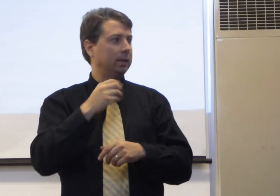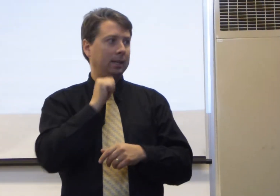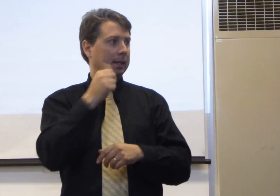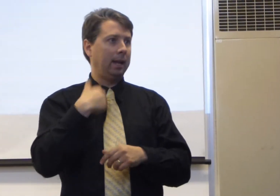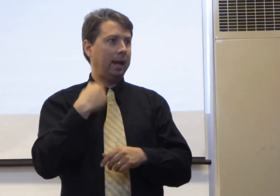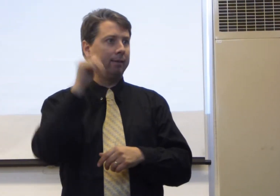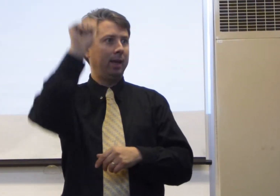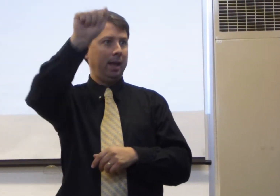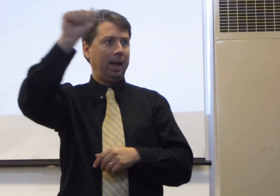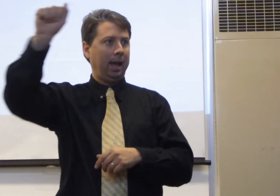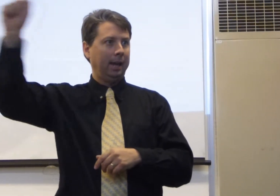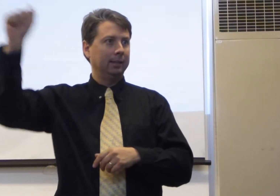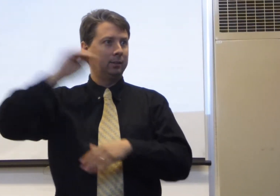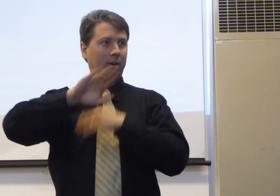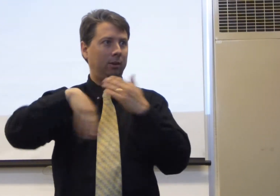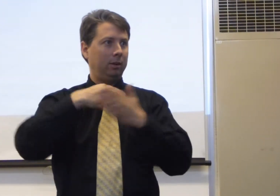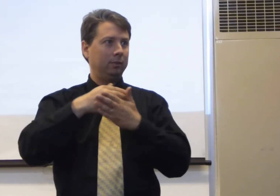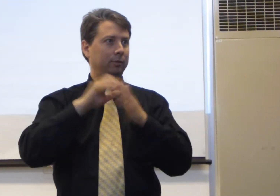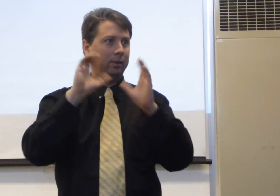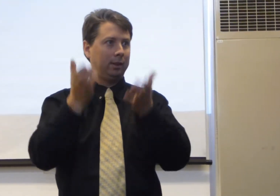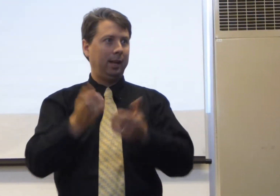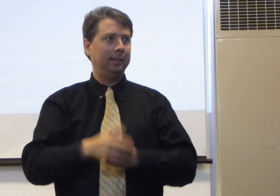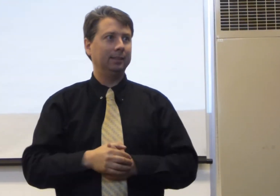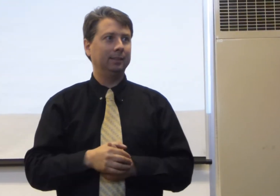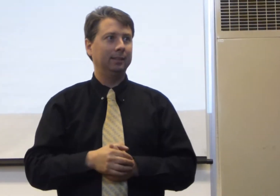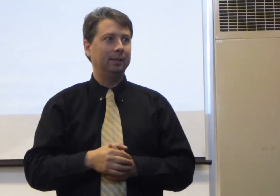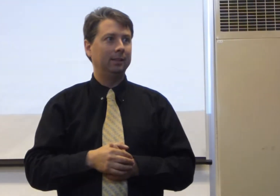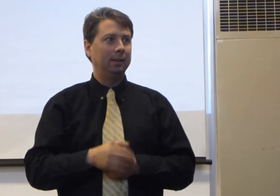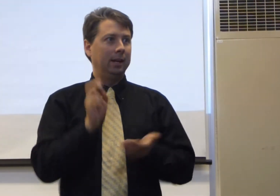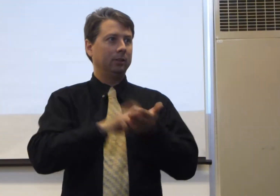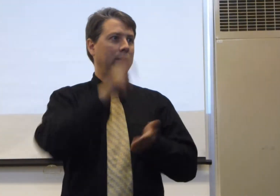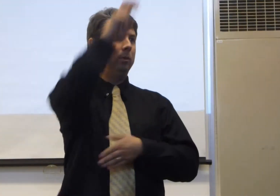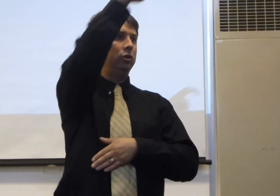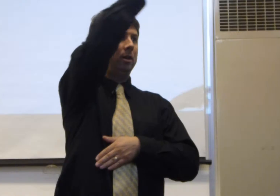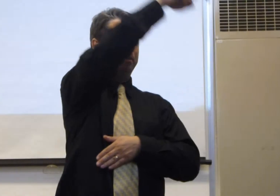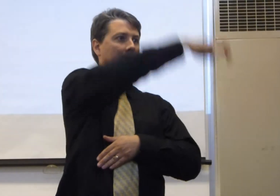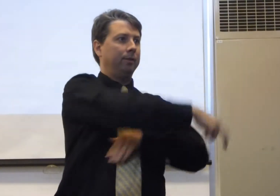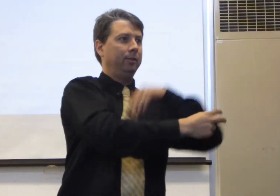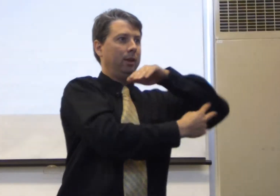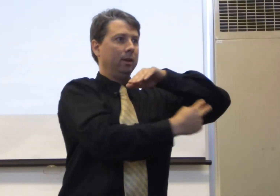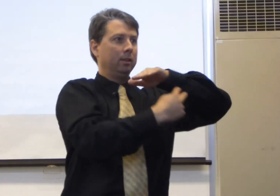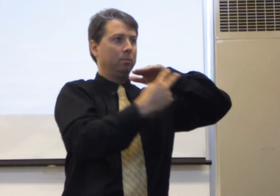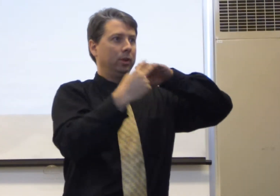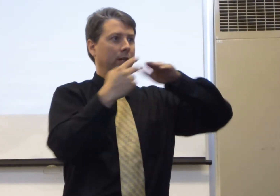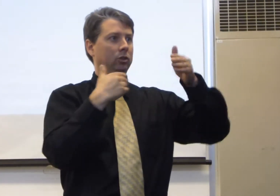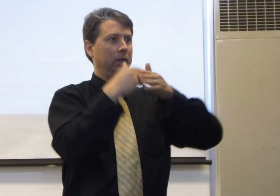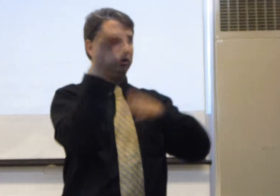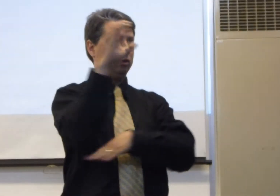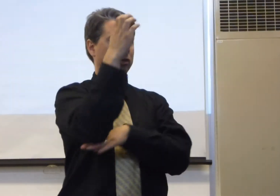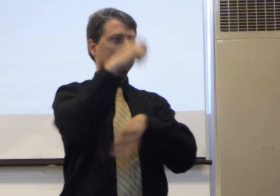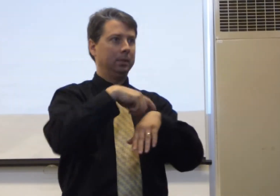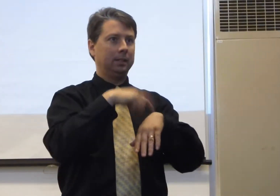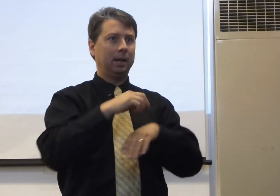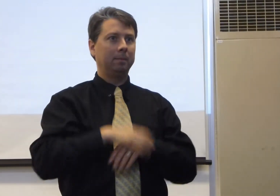they didn't have A's all for their classes. And so they would jump off the bridge near Christmas time,